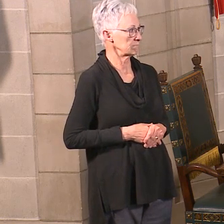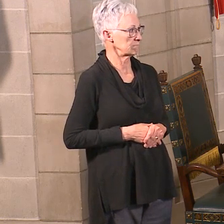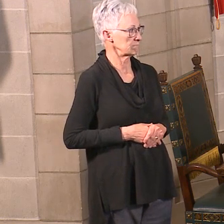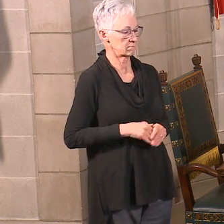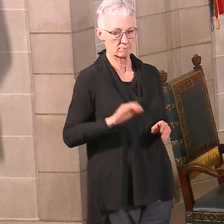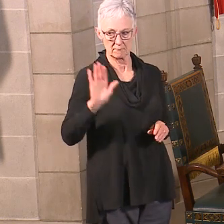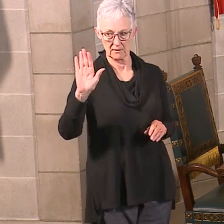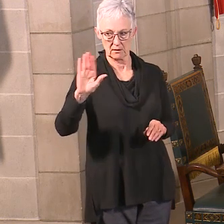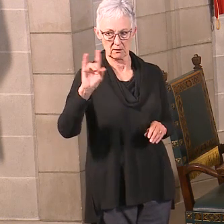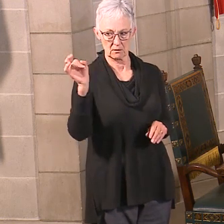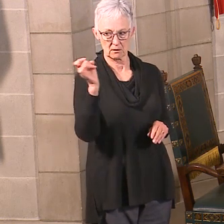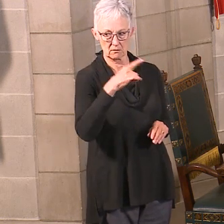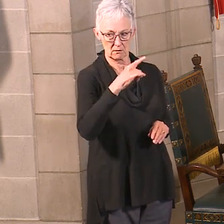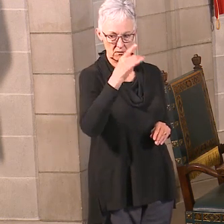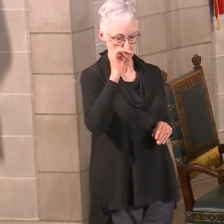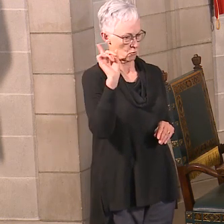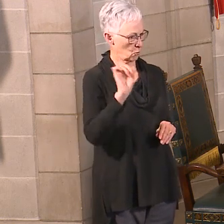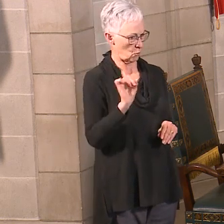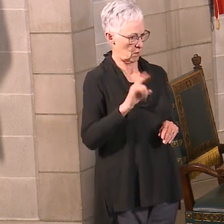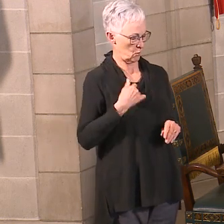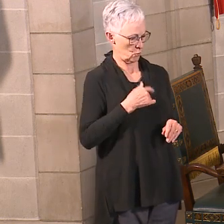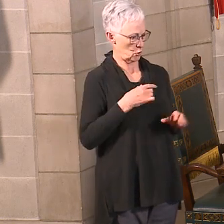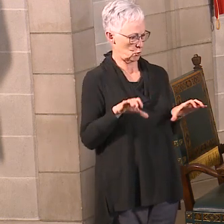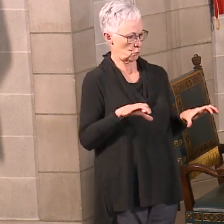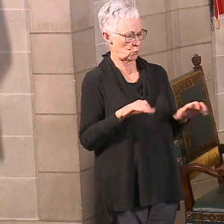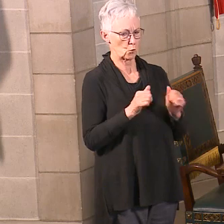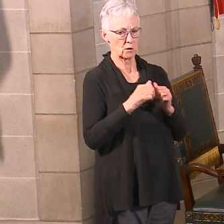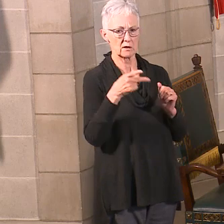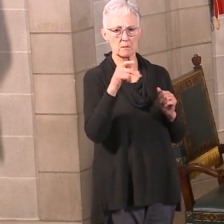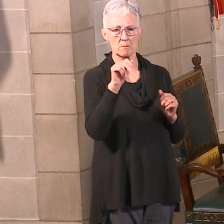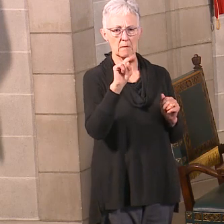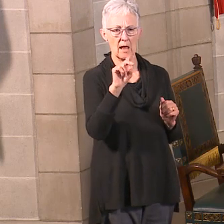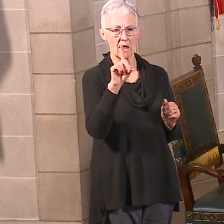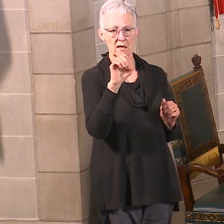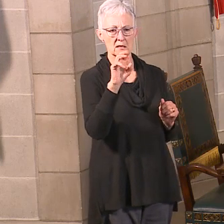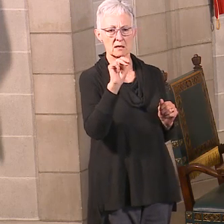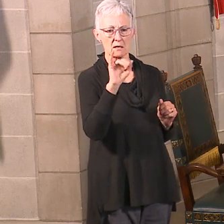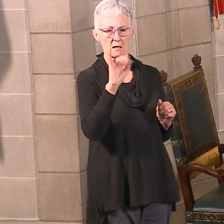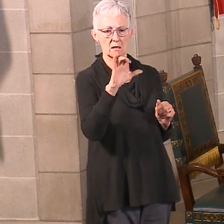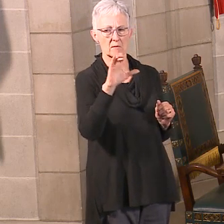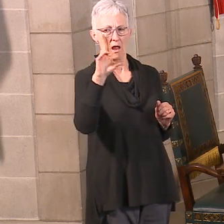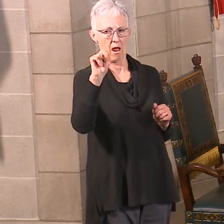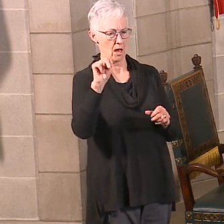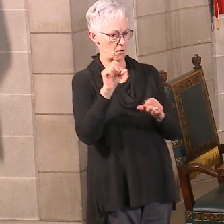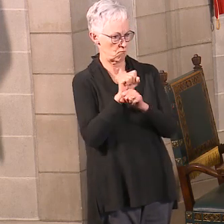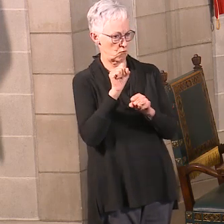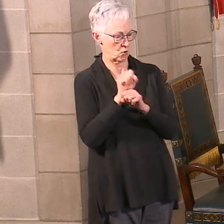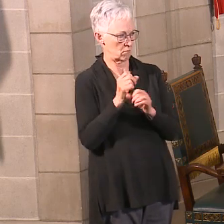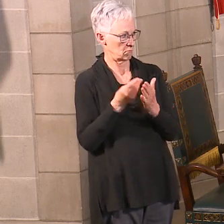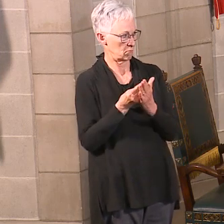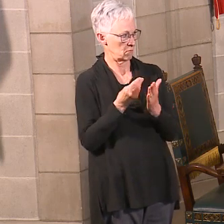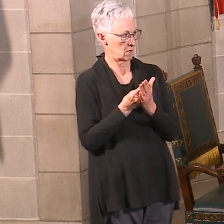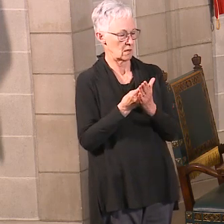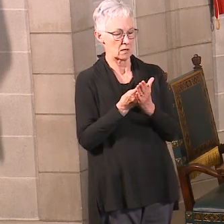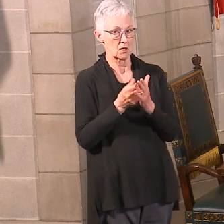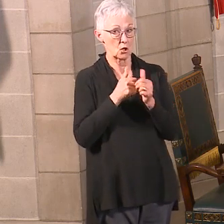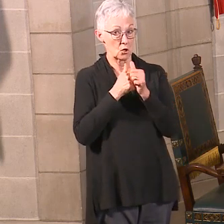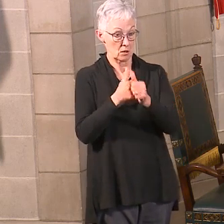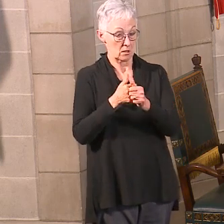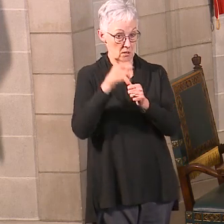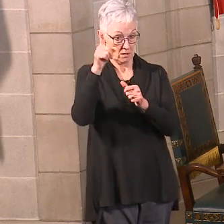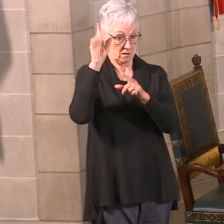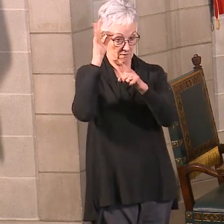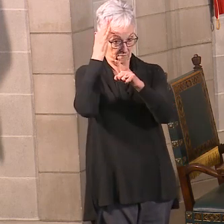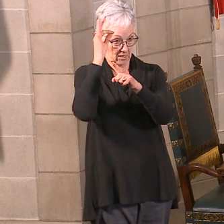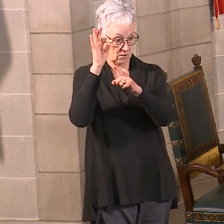The question was, where are we at on the pandemic unemployment assistance? By the federal law, the first week that it was effective for started